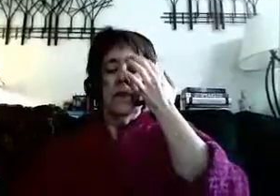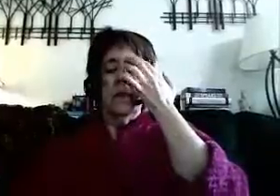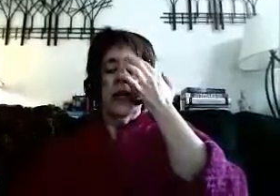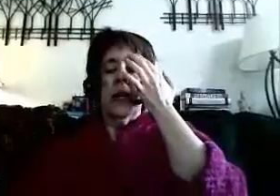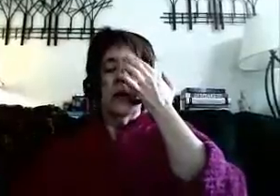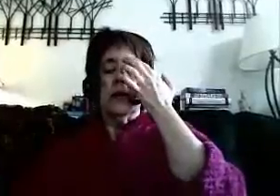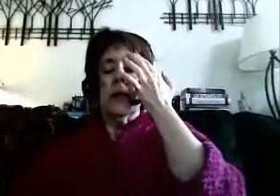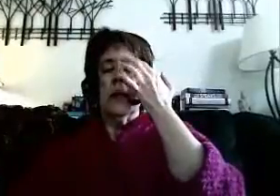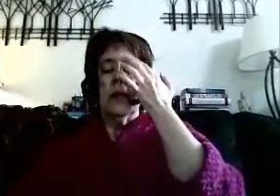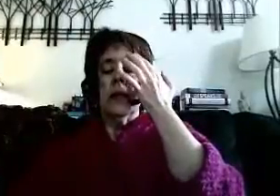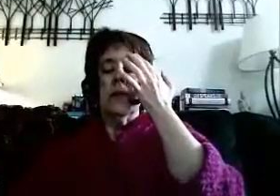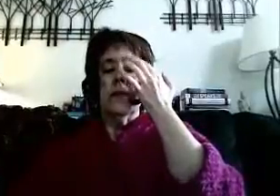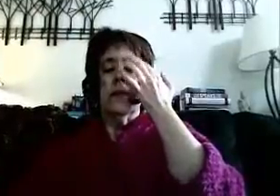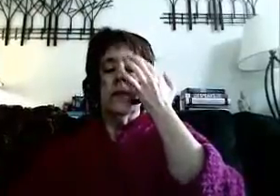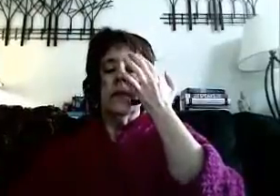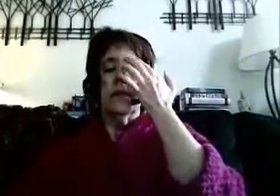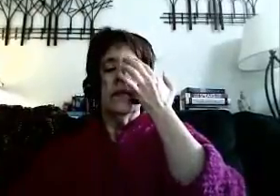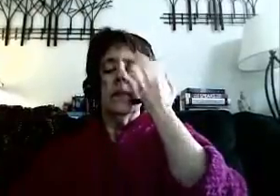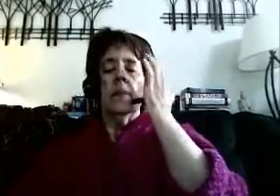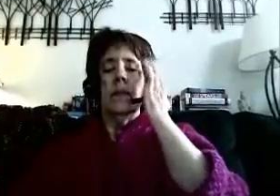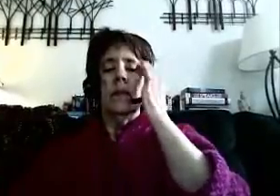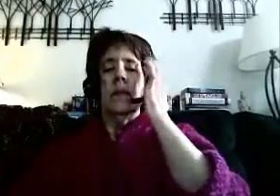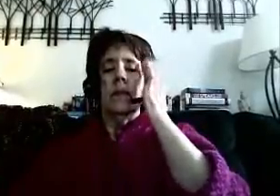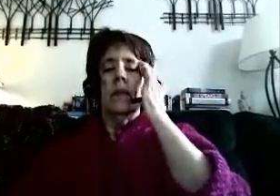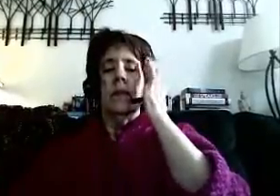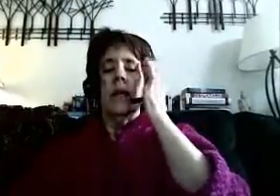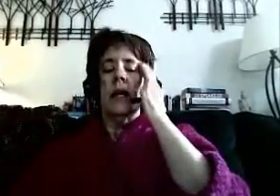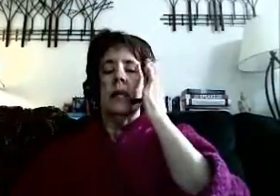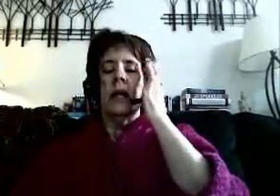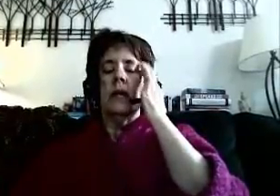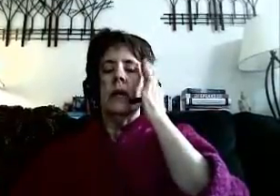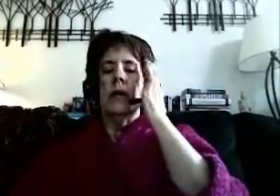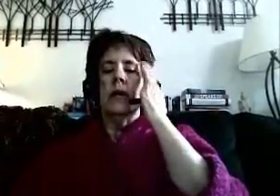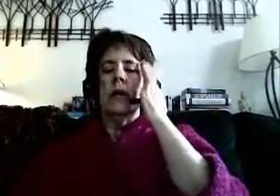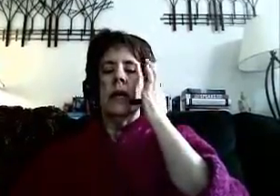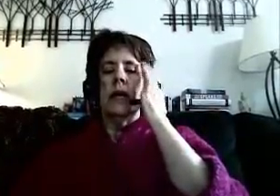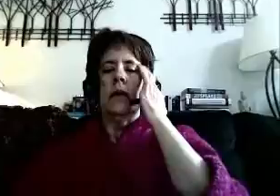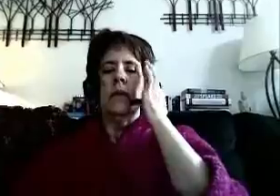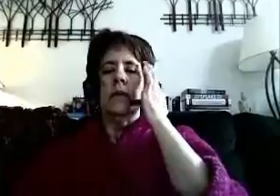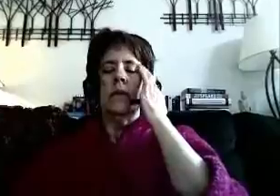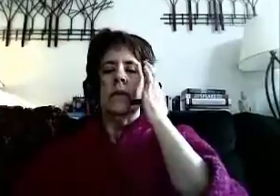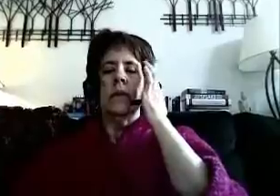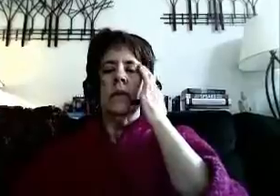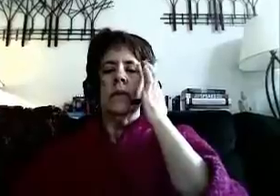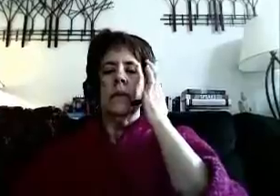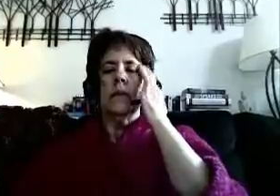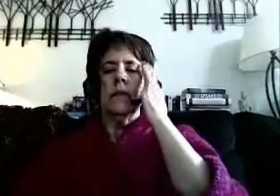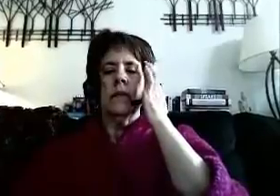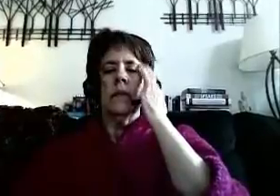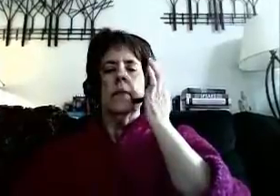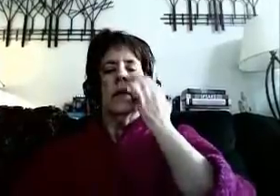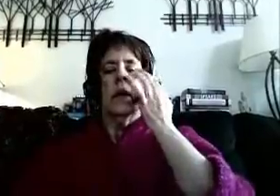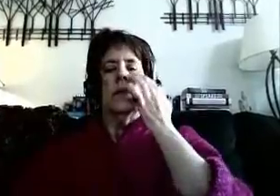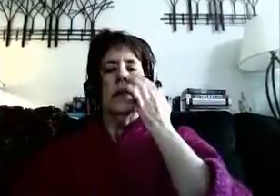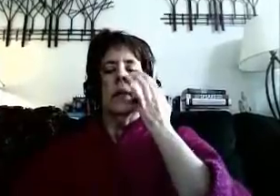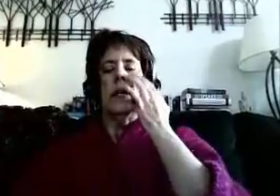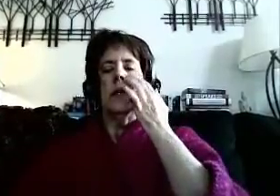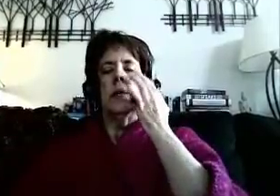now as I claim it and I can make it appear every day every time I tune